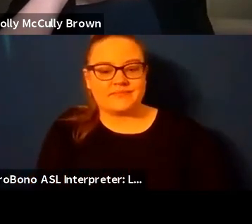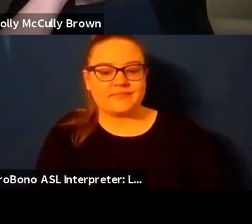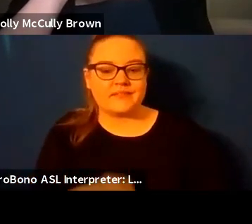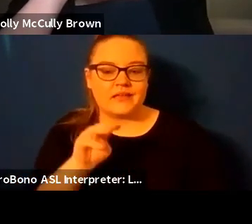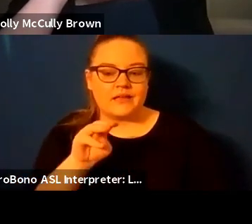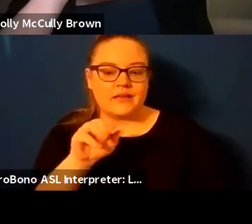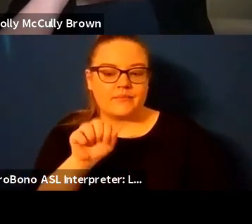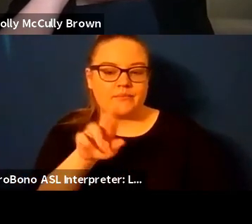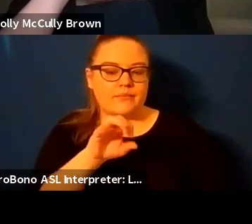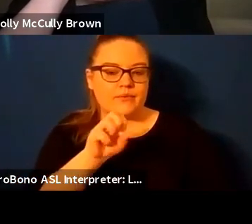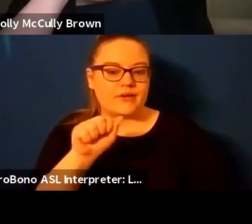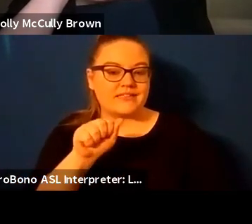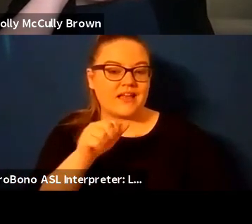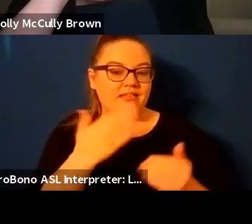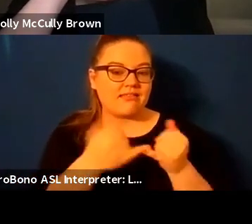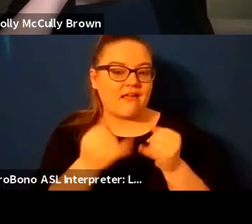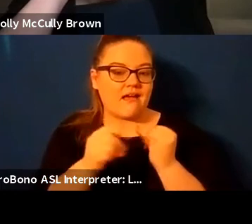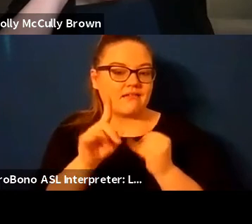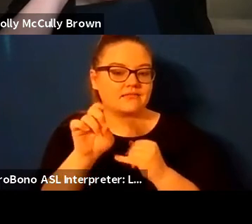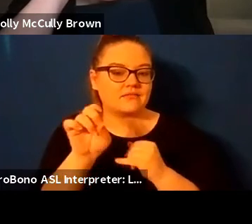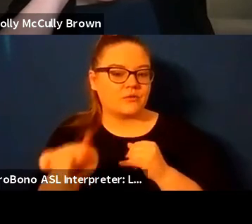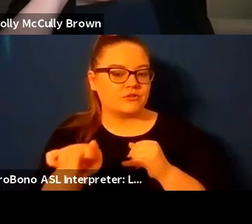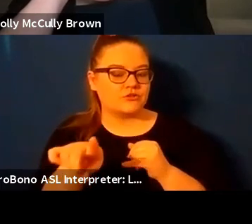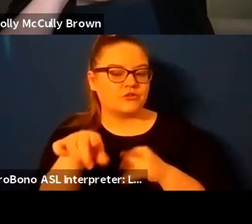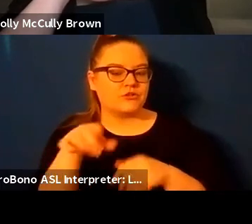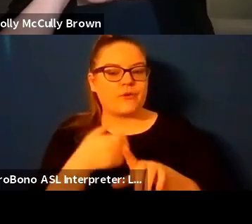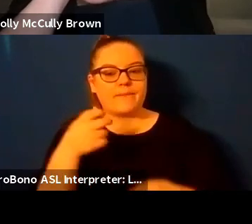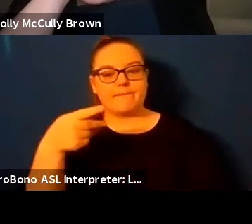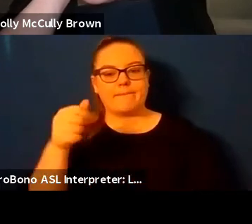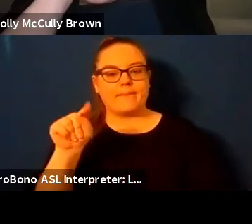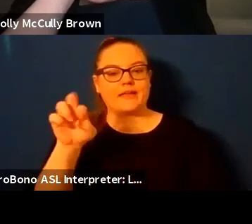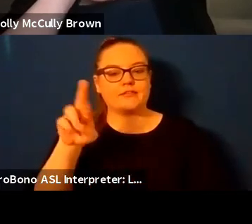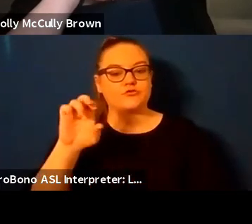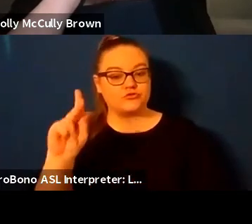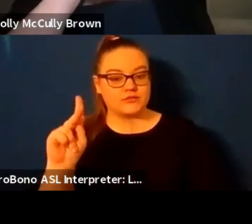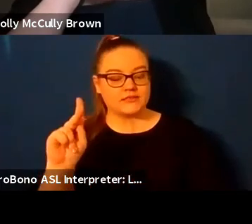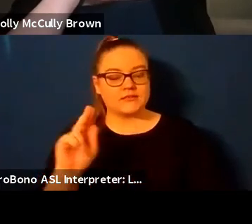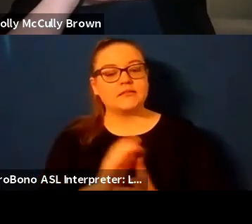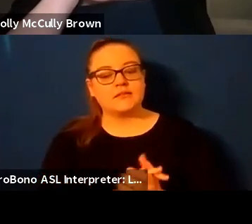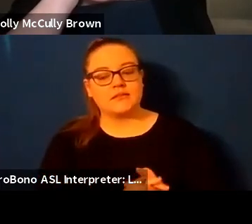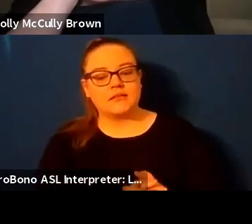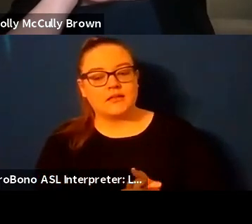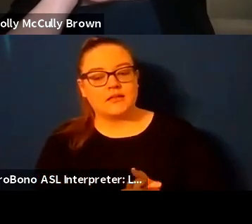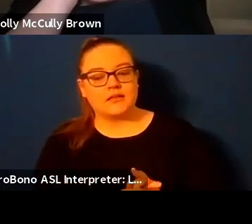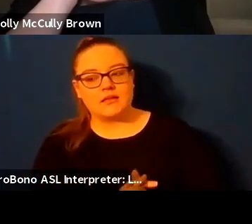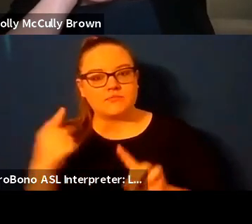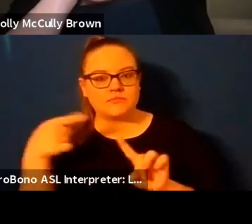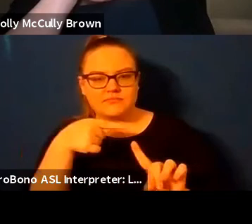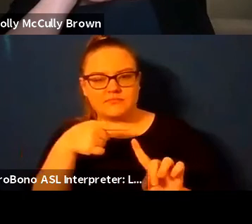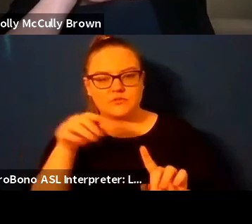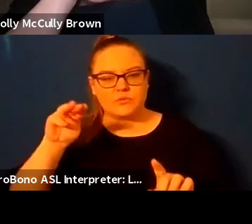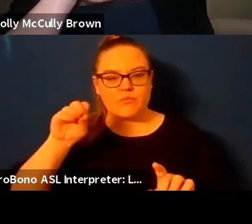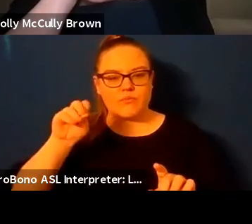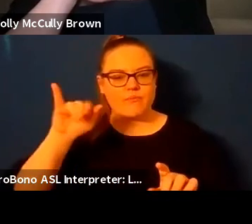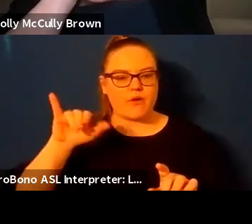so i'm gonna end with a lighter question from patrick um which is uh was specifically to lolly spencer about the